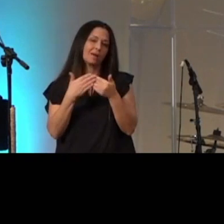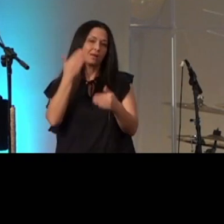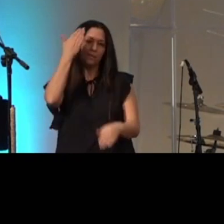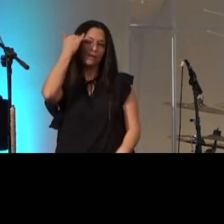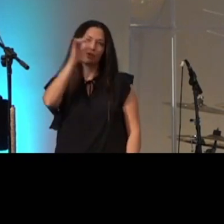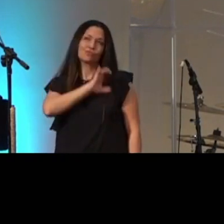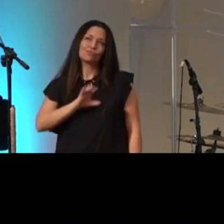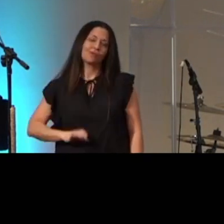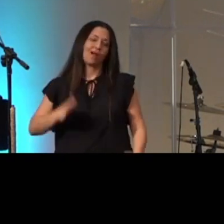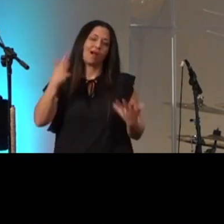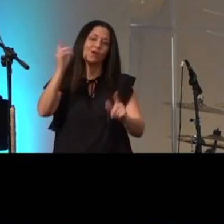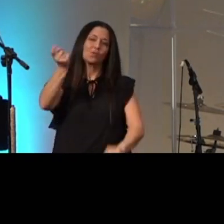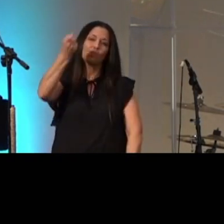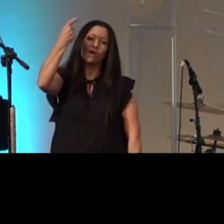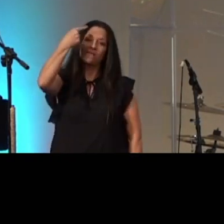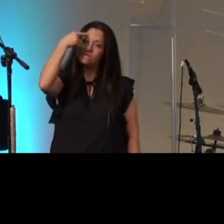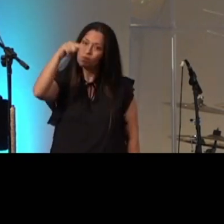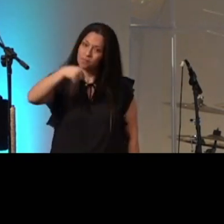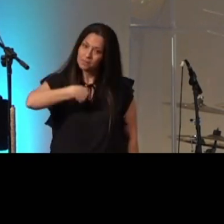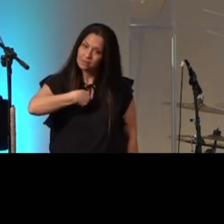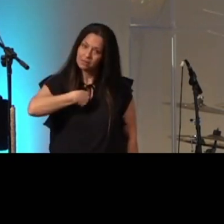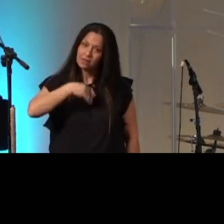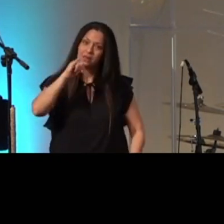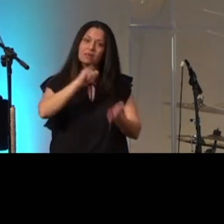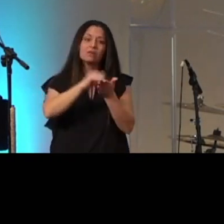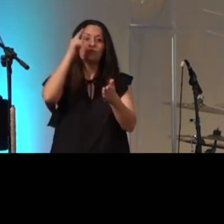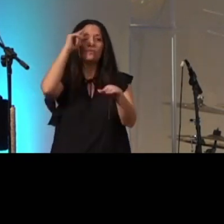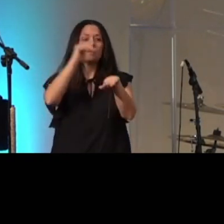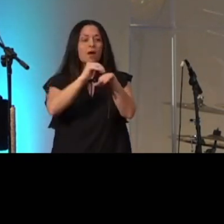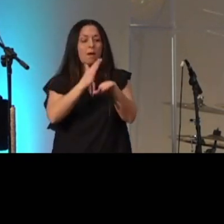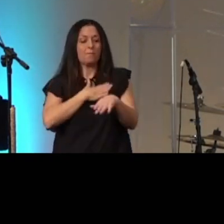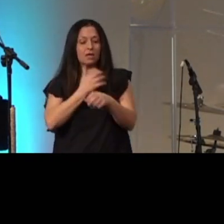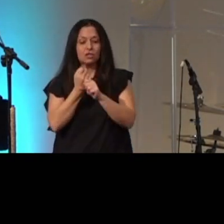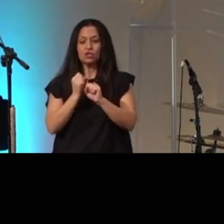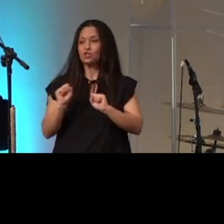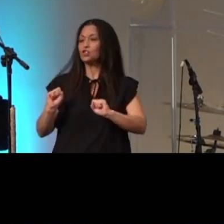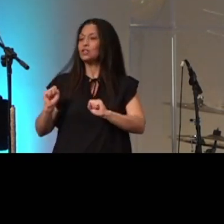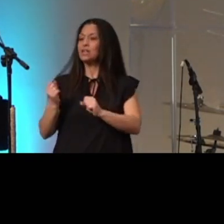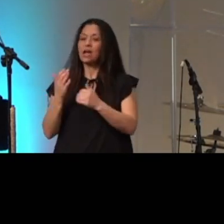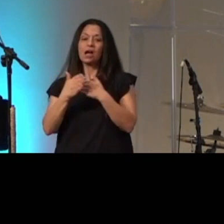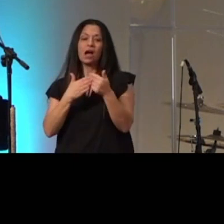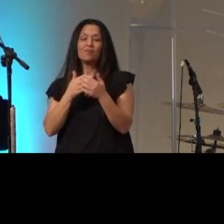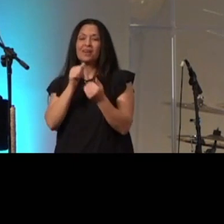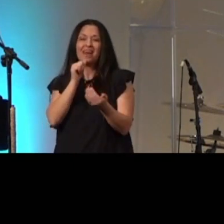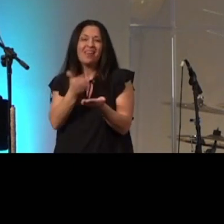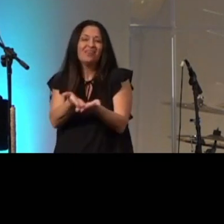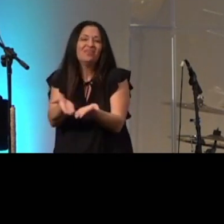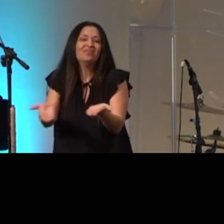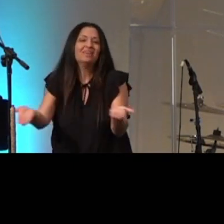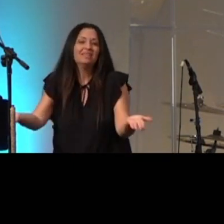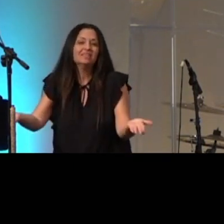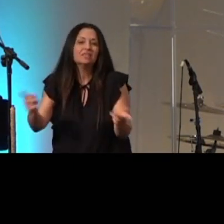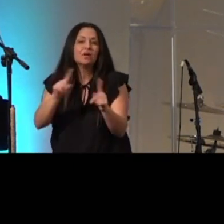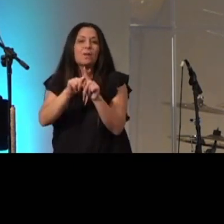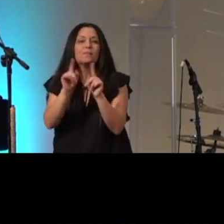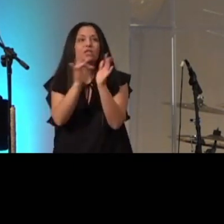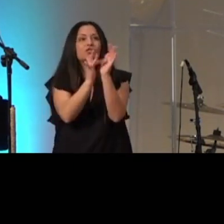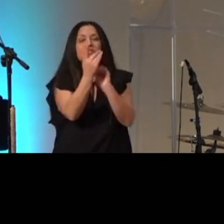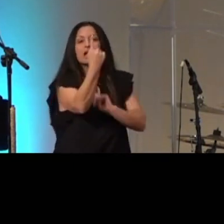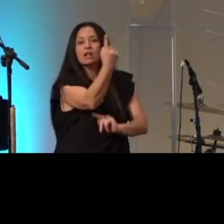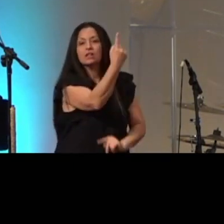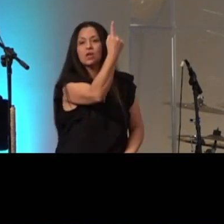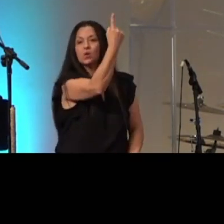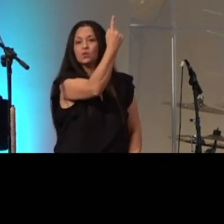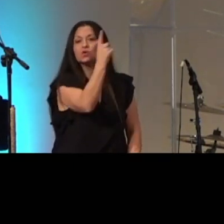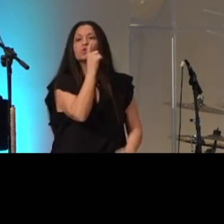has won one for me it reminds me that my security my comfort is not in things but in Jesus alone who is purifying